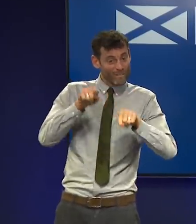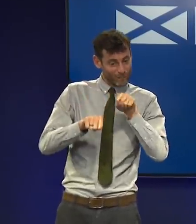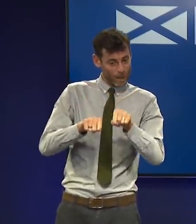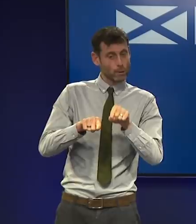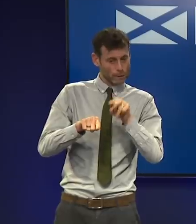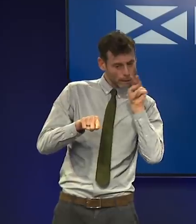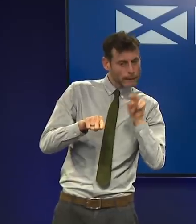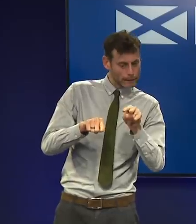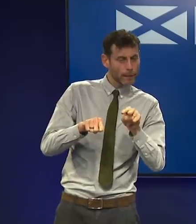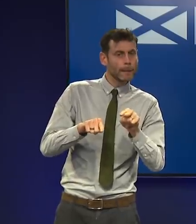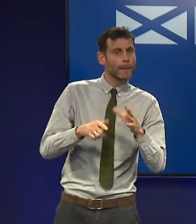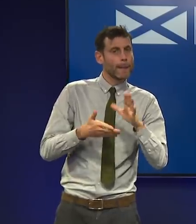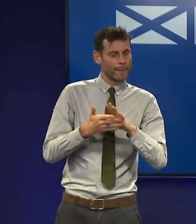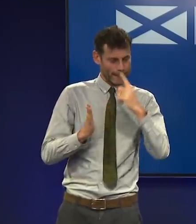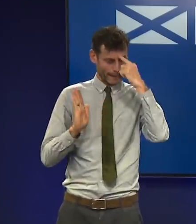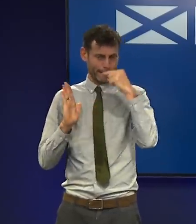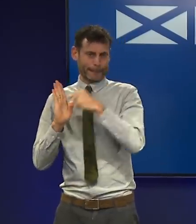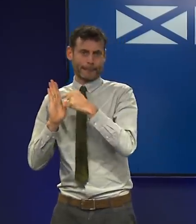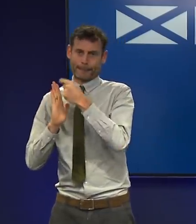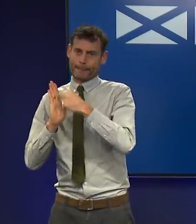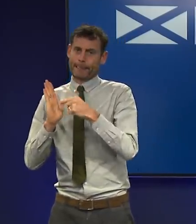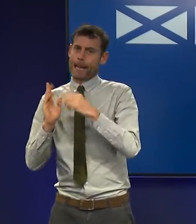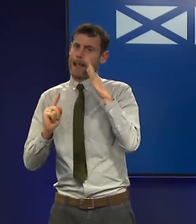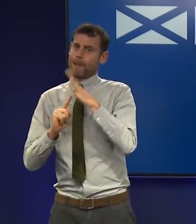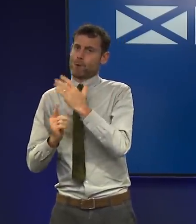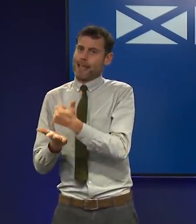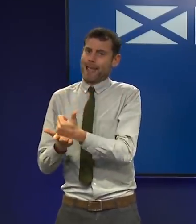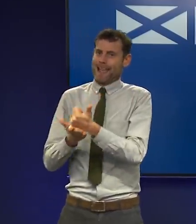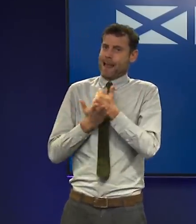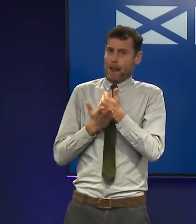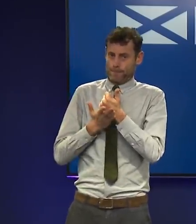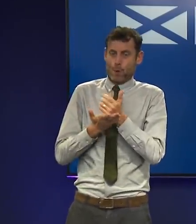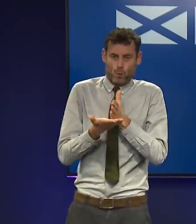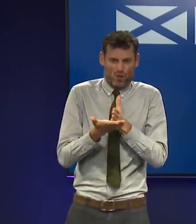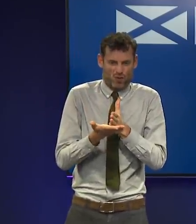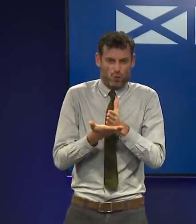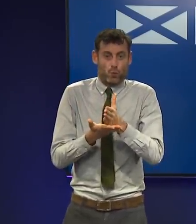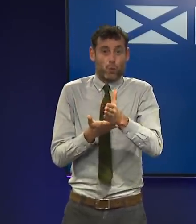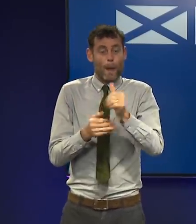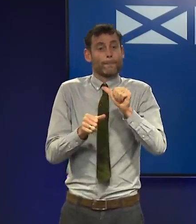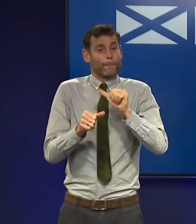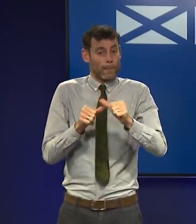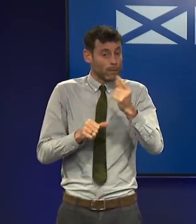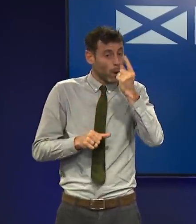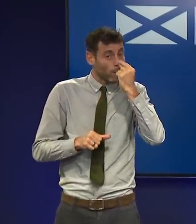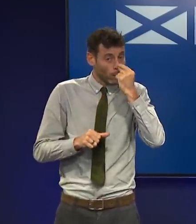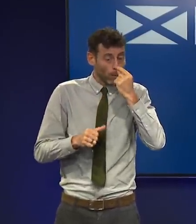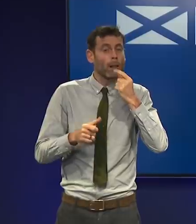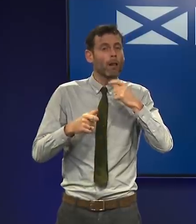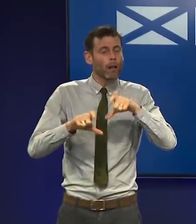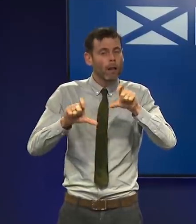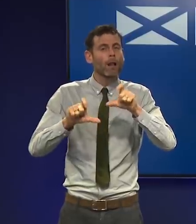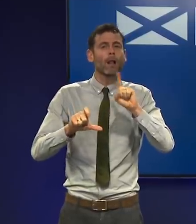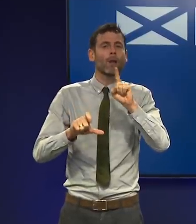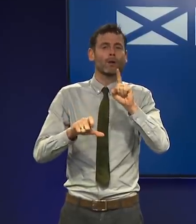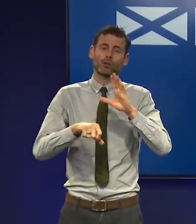than ever before. They will make a difference, and by sticking to them, we will give ourselves the best possible chance of enjoying